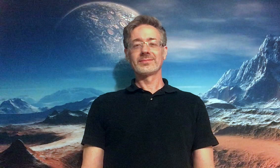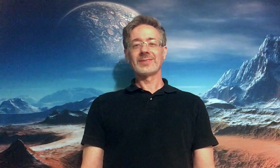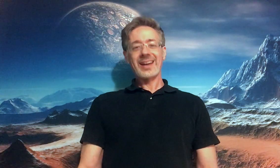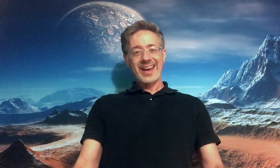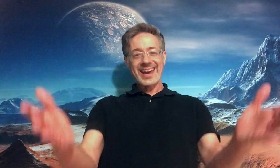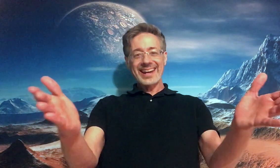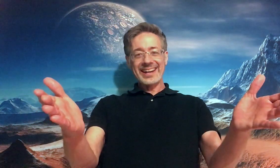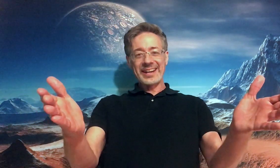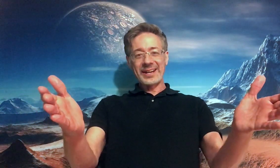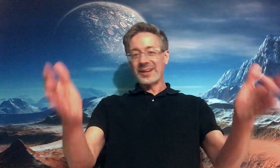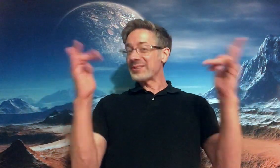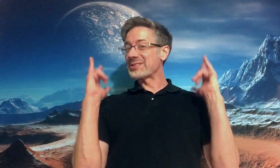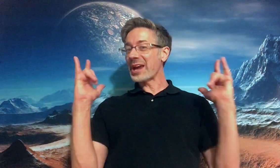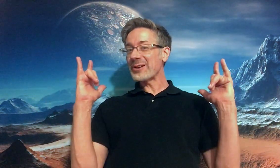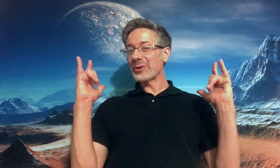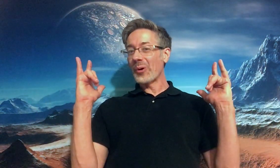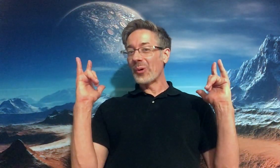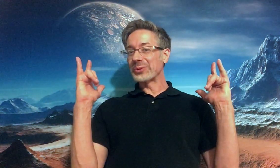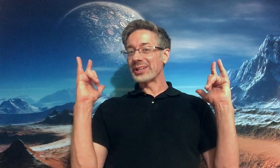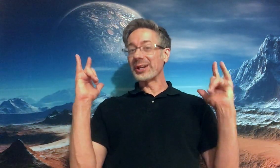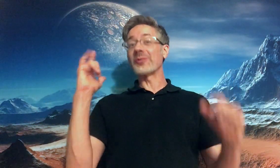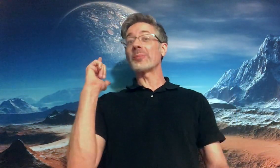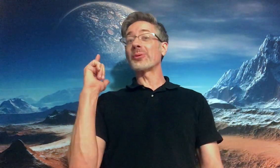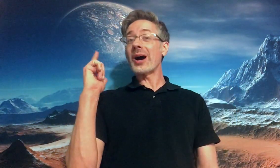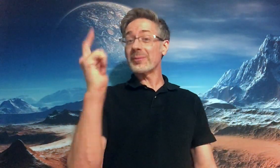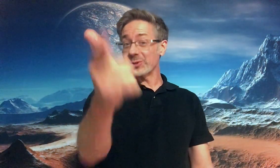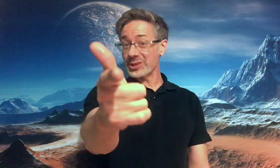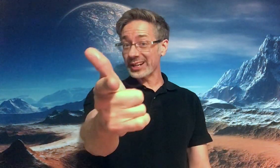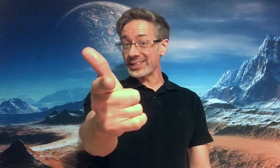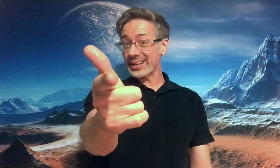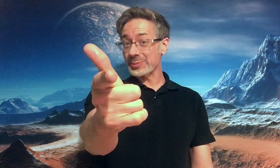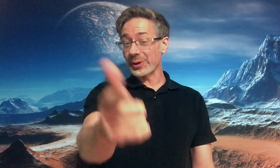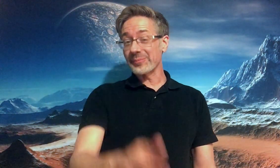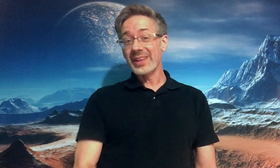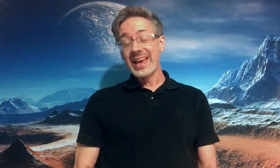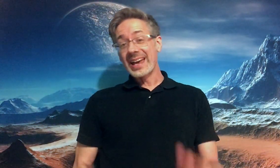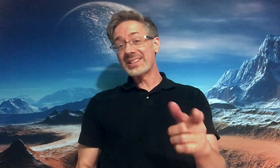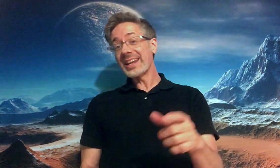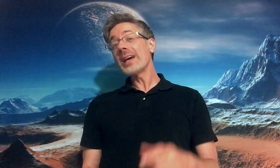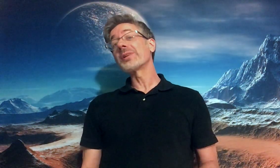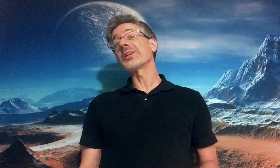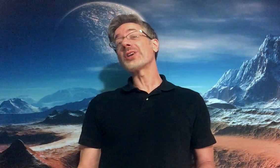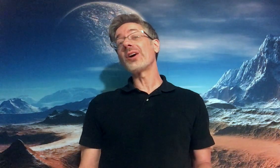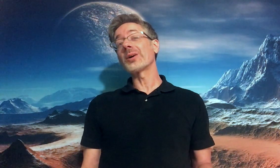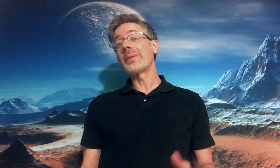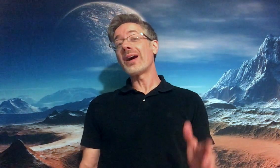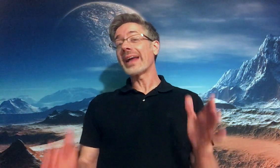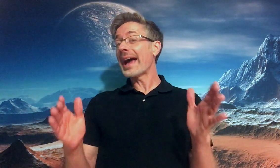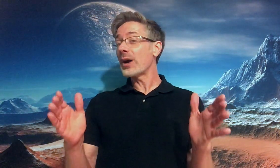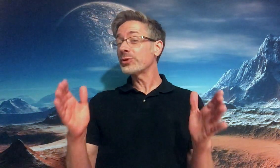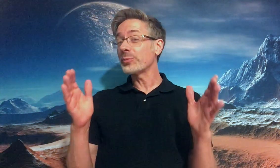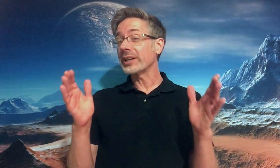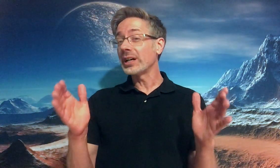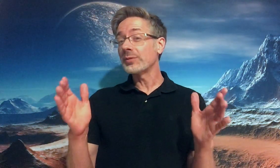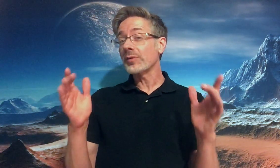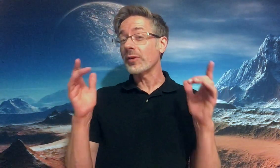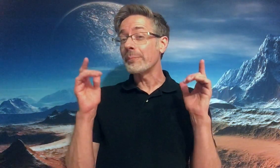Hey, Xander Holt here, the primal sex expert, and today I'm going to talk about how to recover from